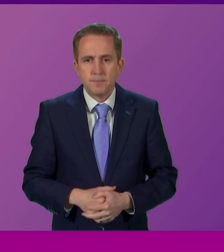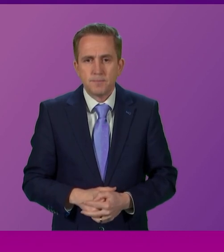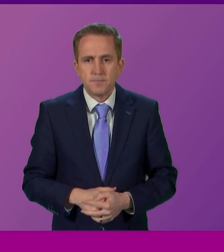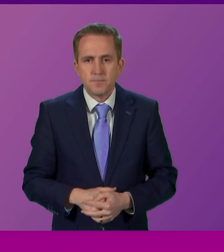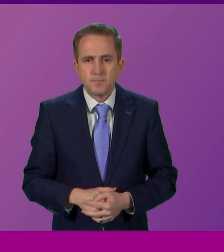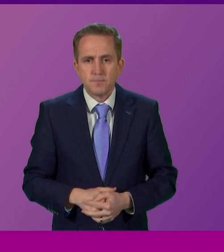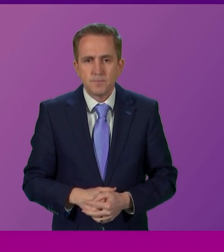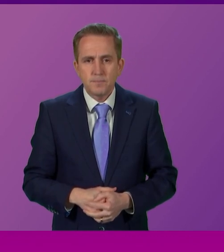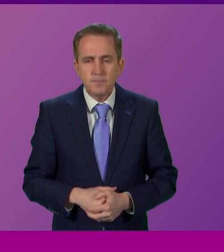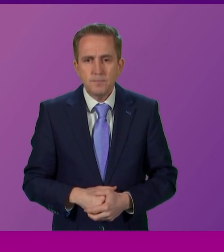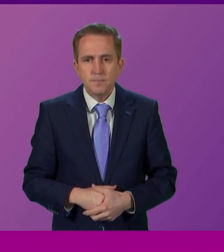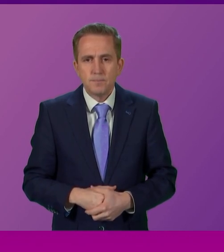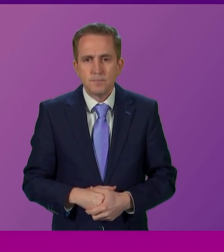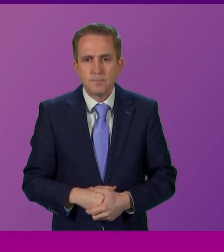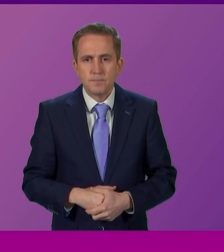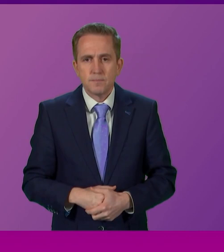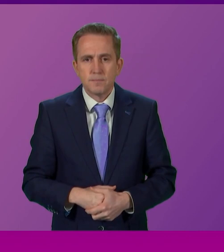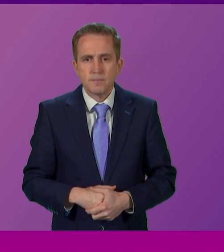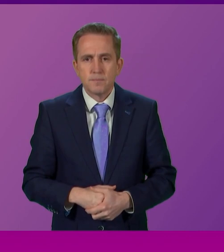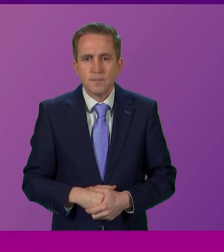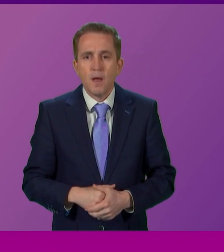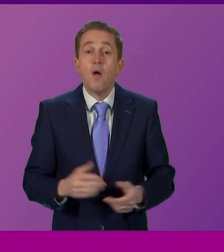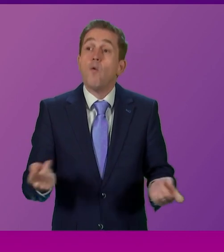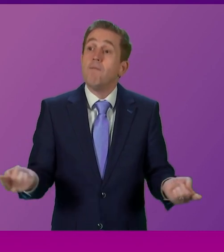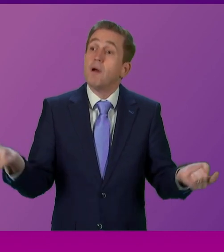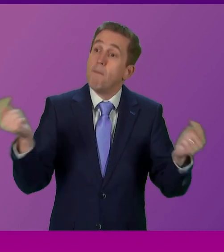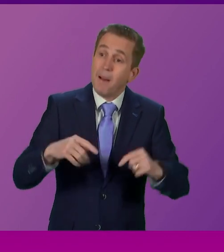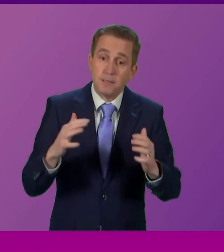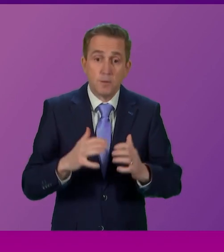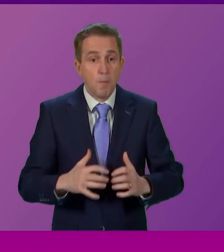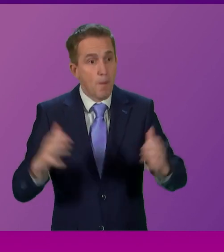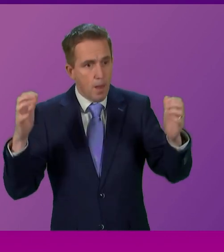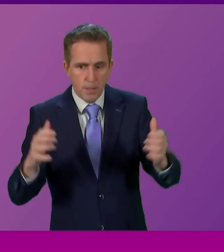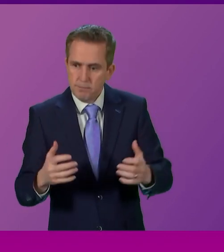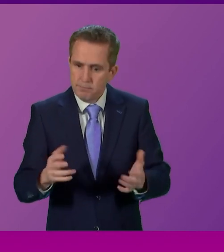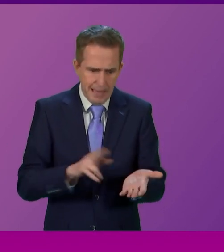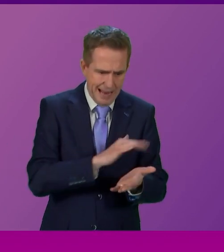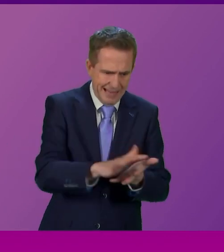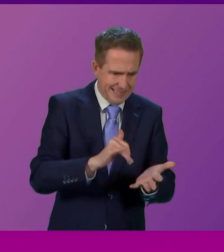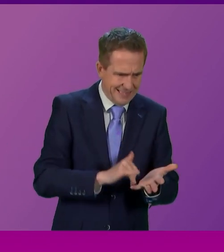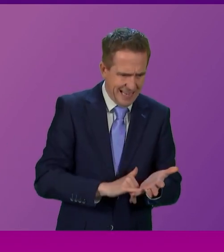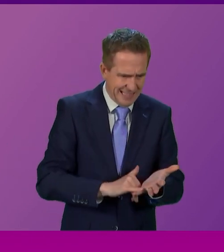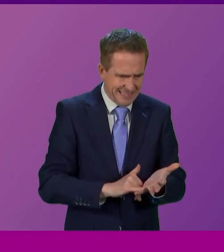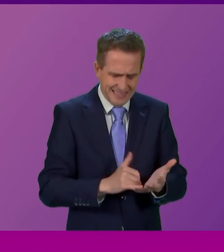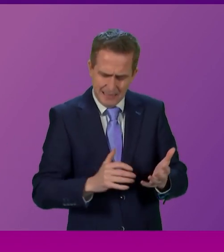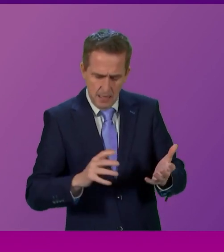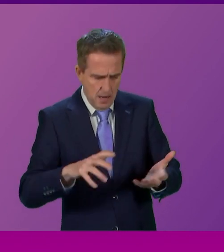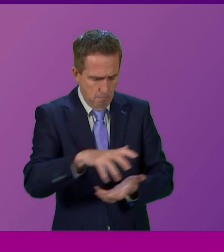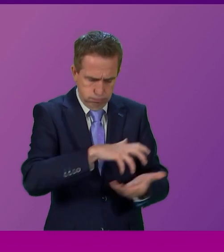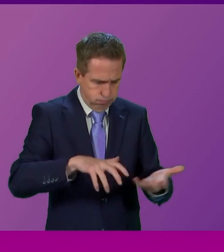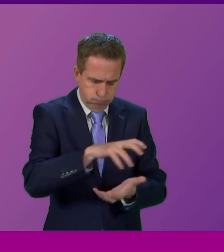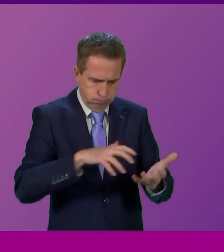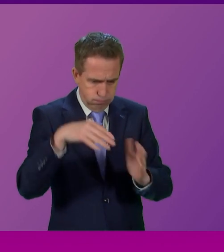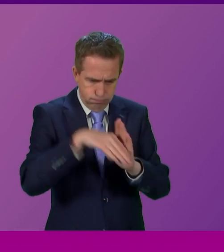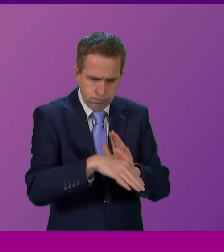Presiding Officer. We return to Parliament today with our NHS in a humanitarian crisis. The Deputy